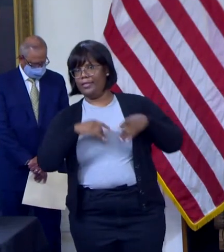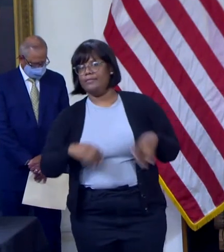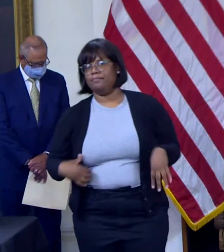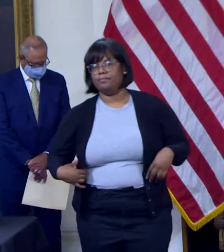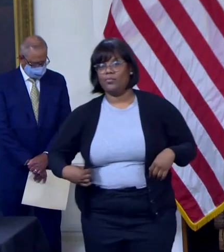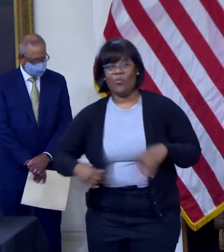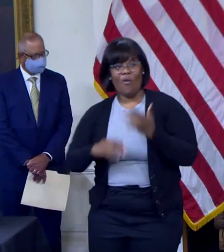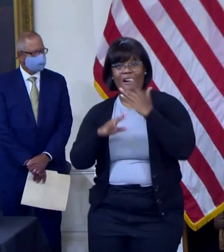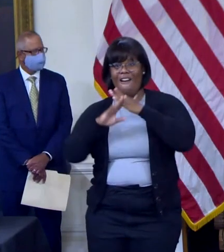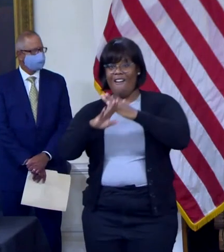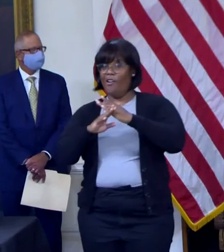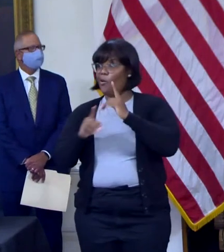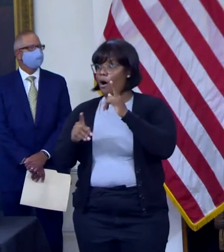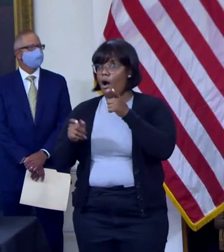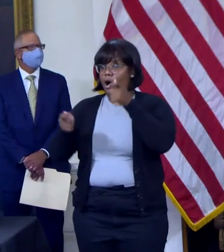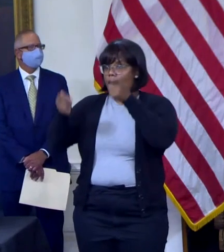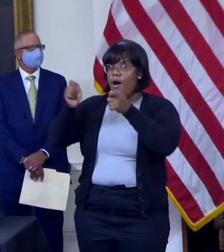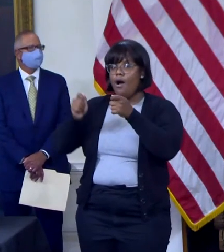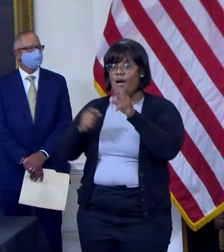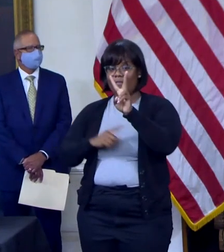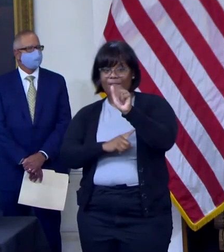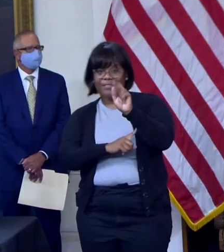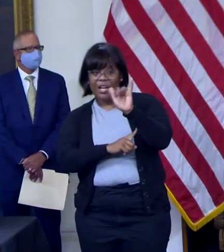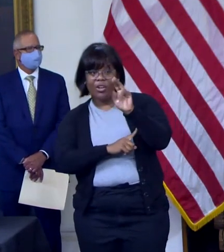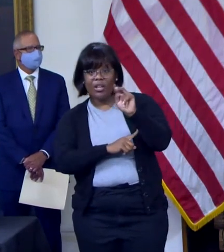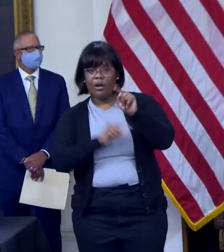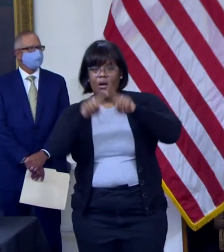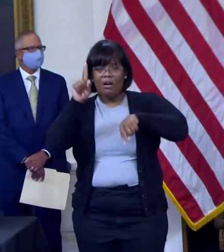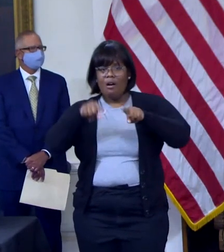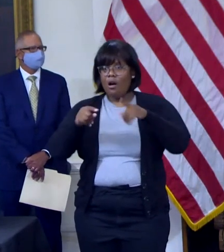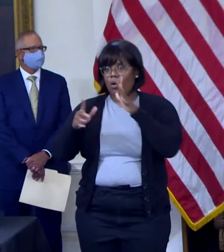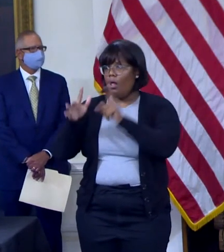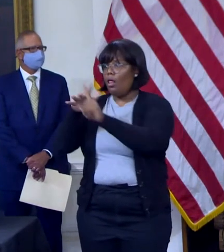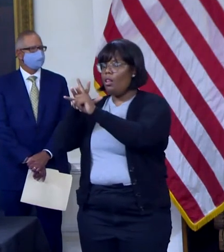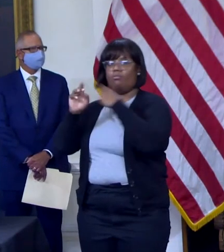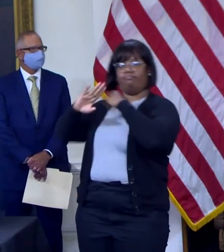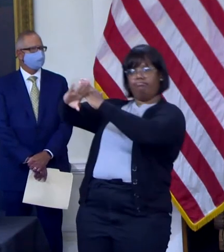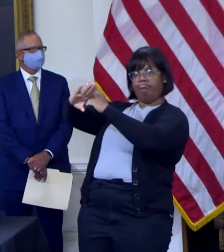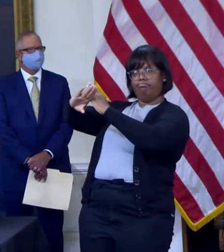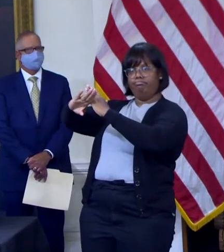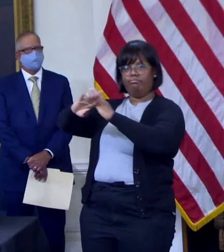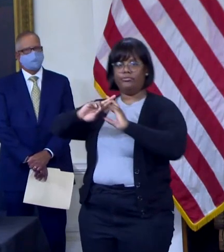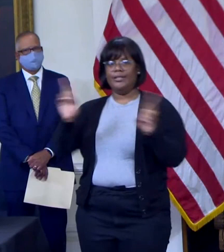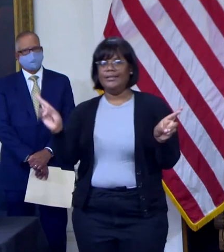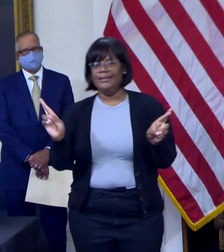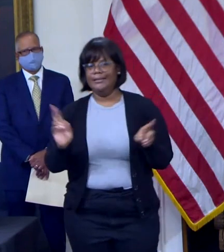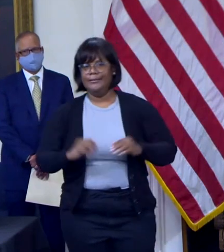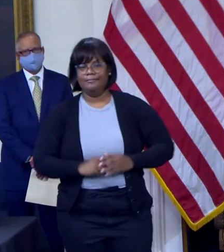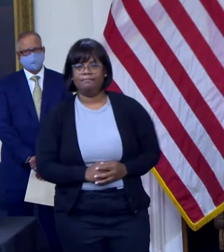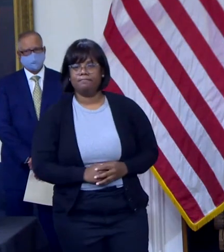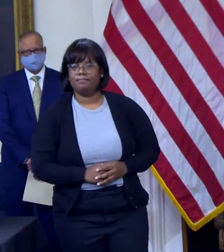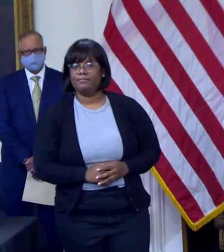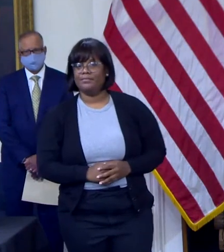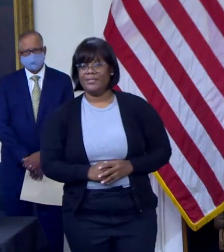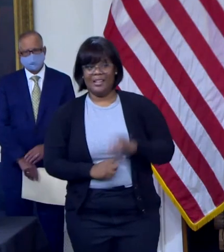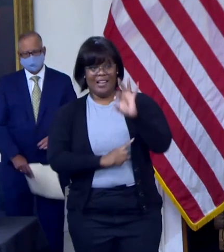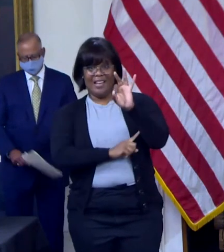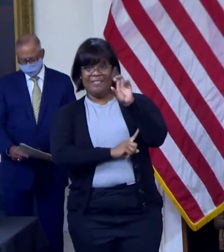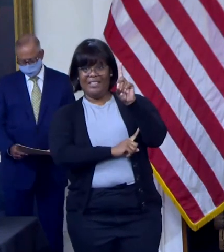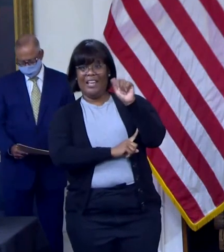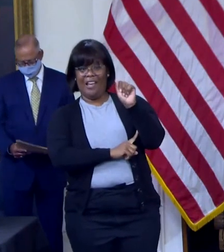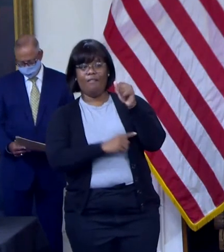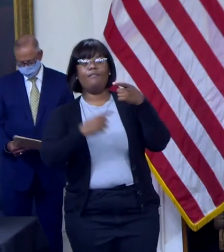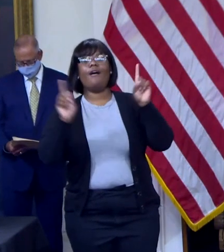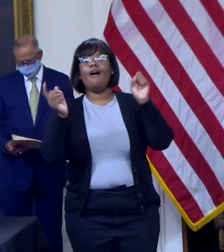variants of the virus. Late last week, the FDA and CDC finally authorized states to